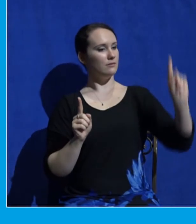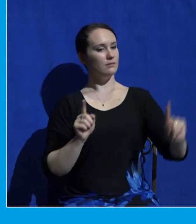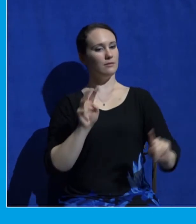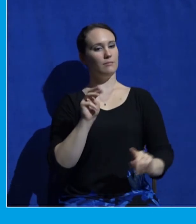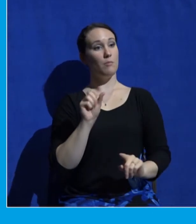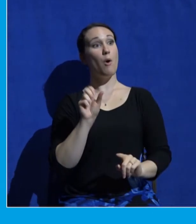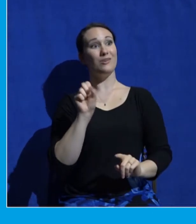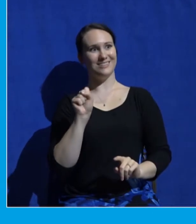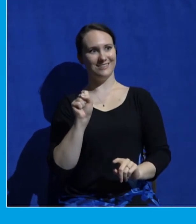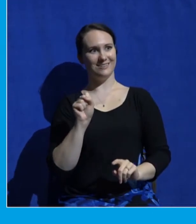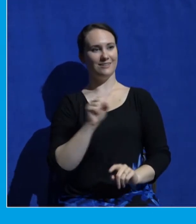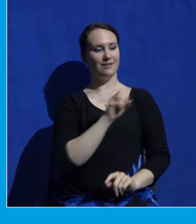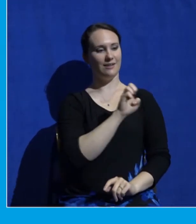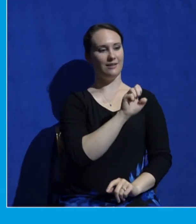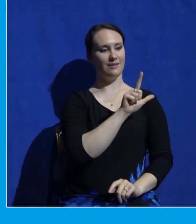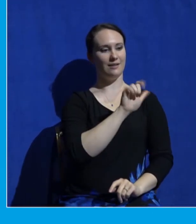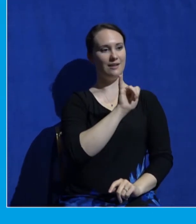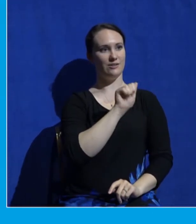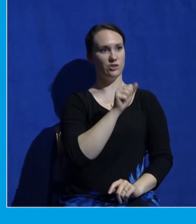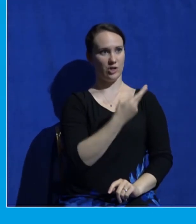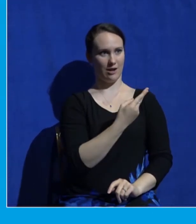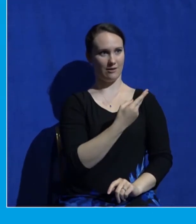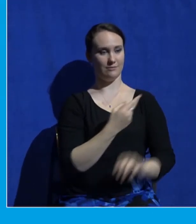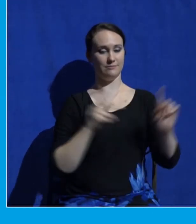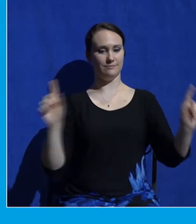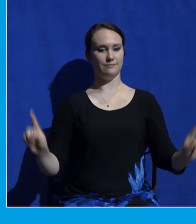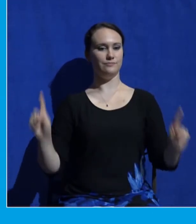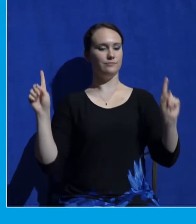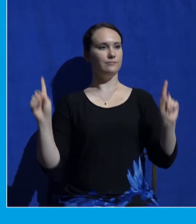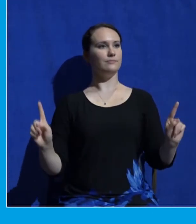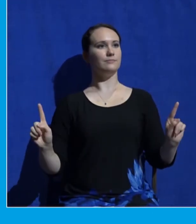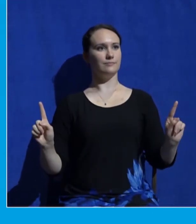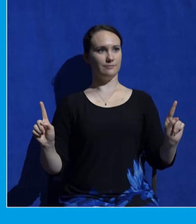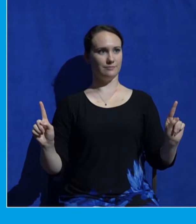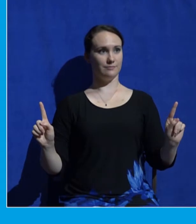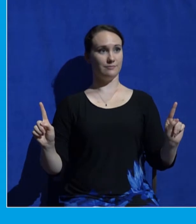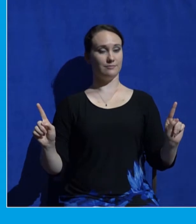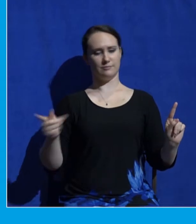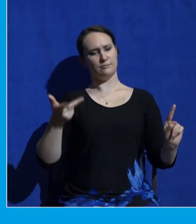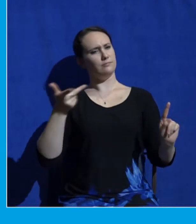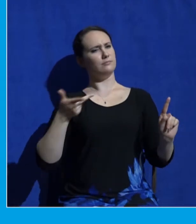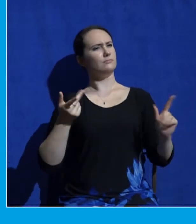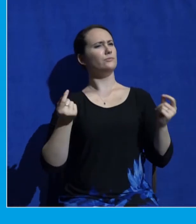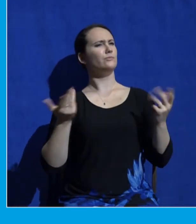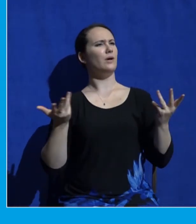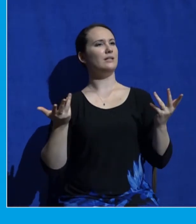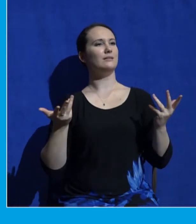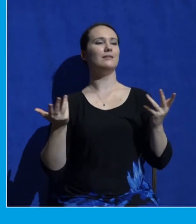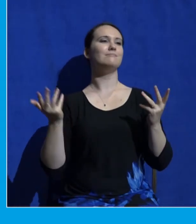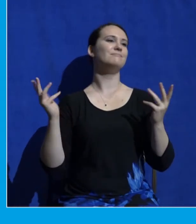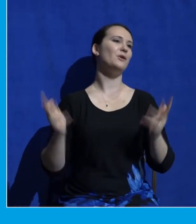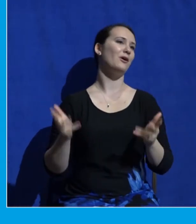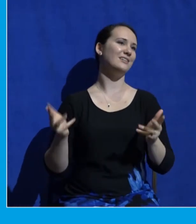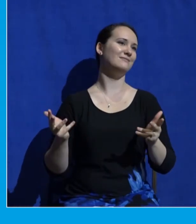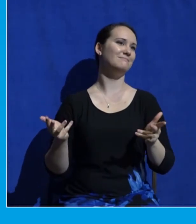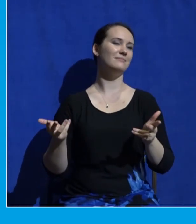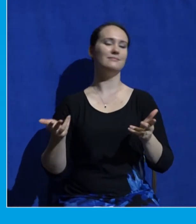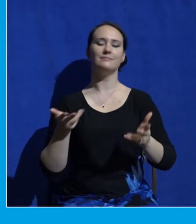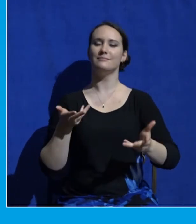Here's Elijah with Moses talking with Jesus. Let me just